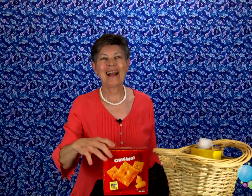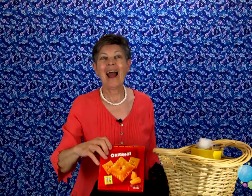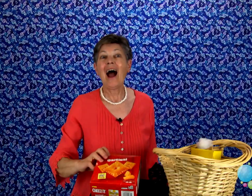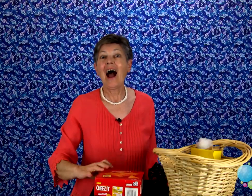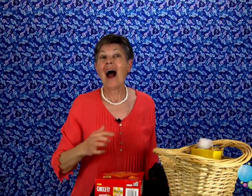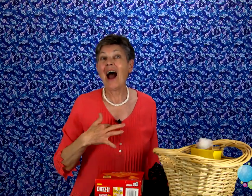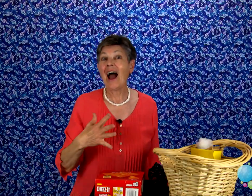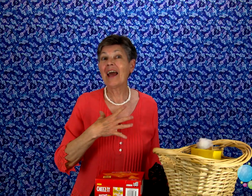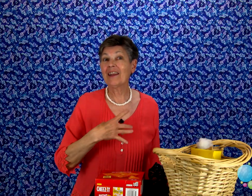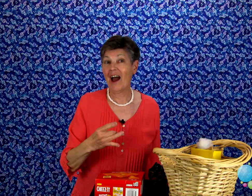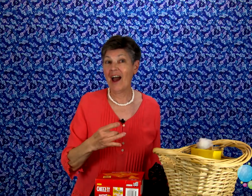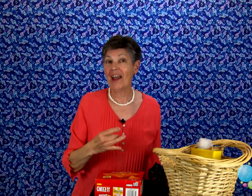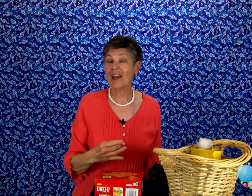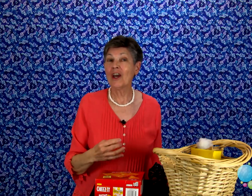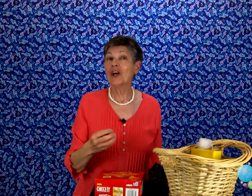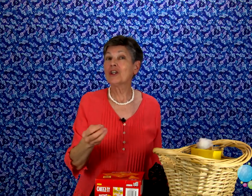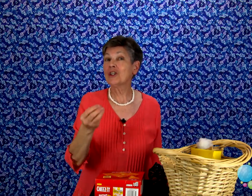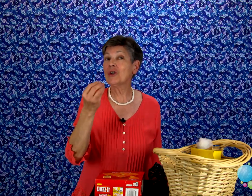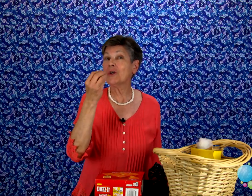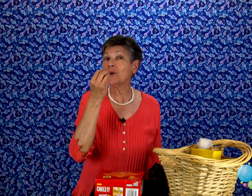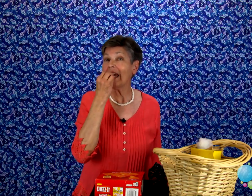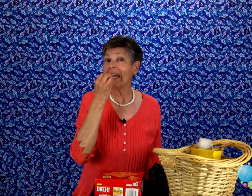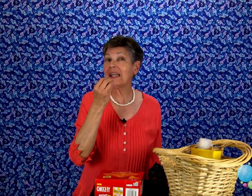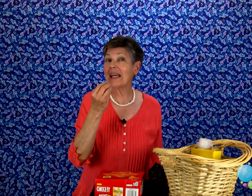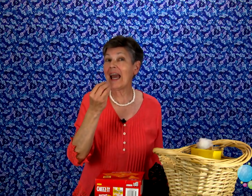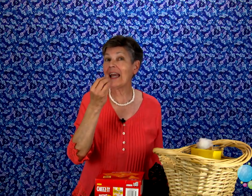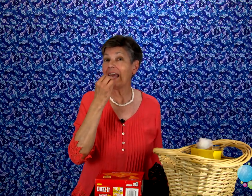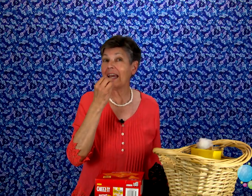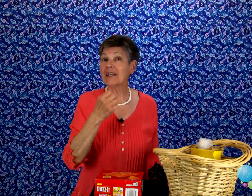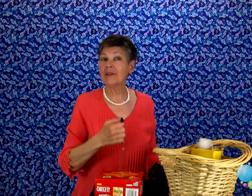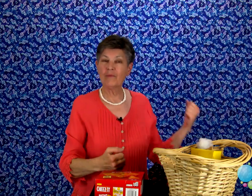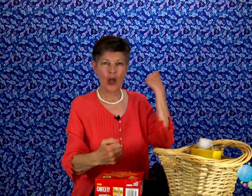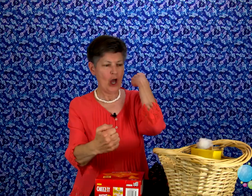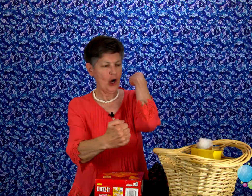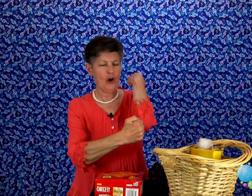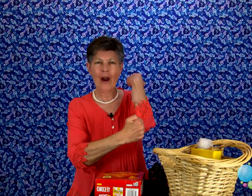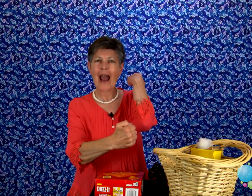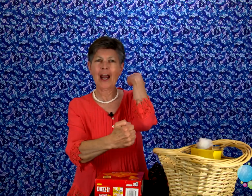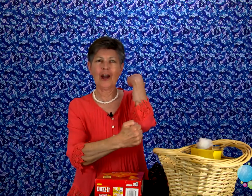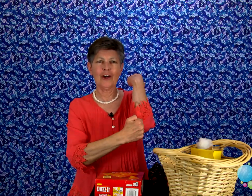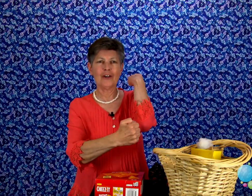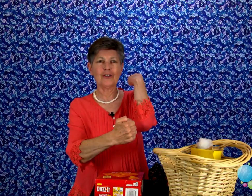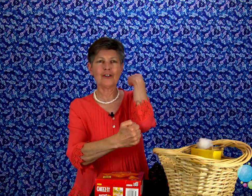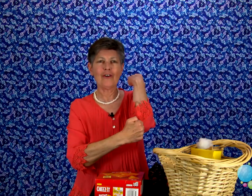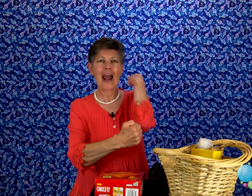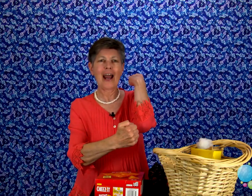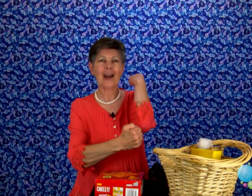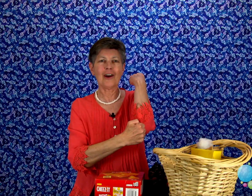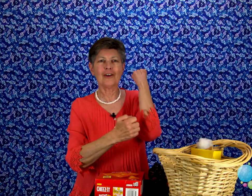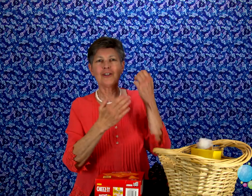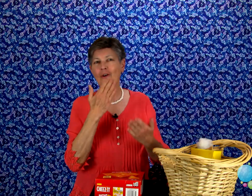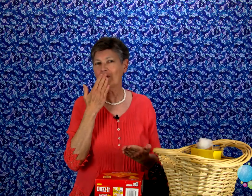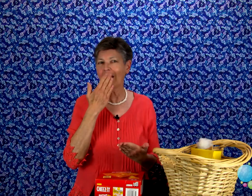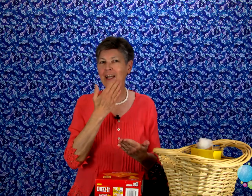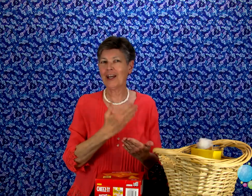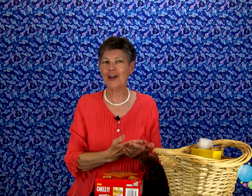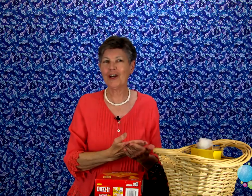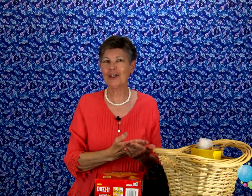I like to eat and eat Crackers, crackers, a really good